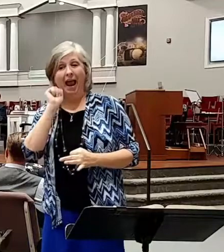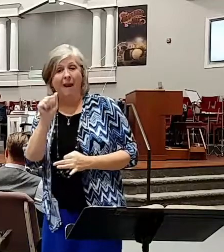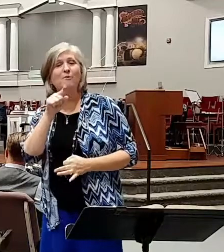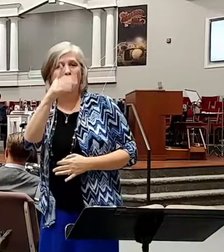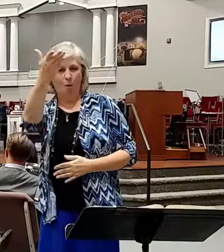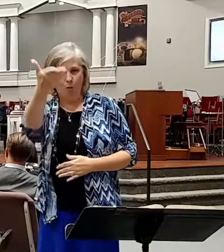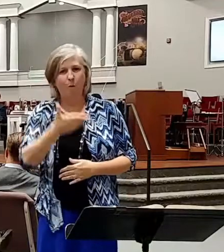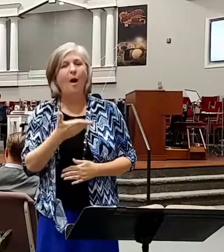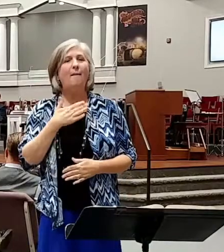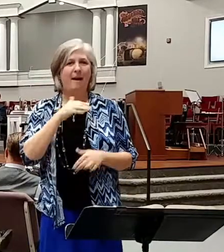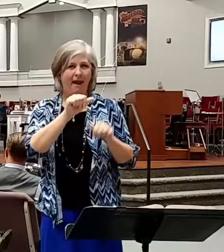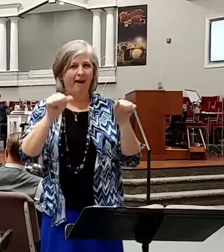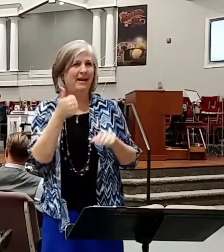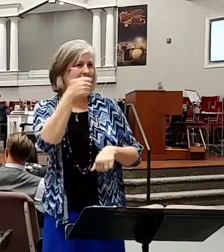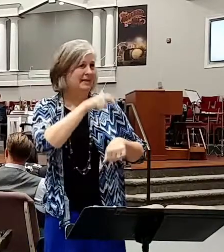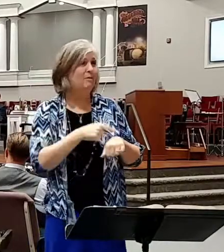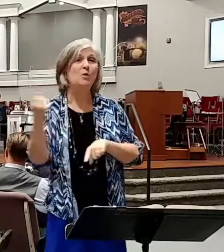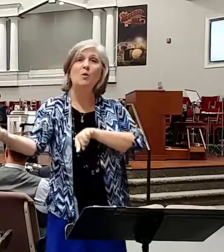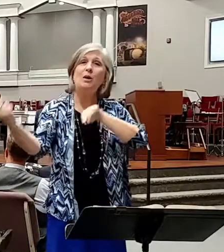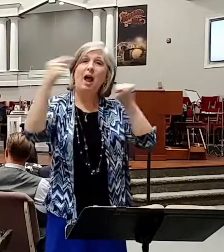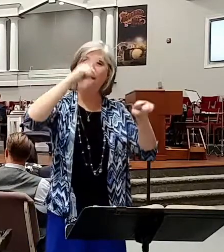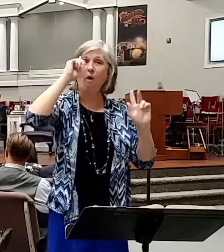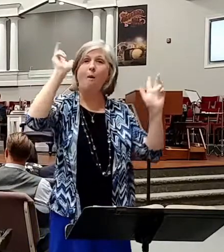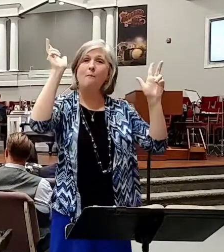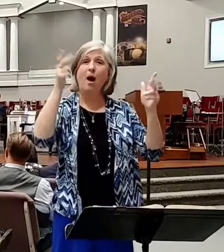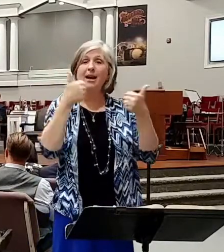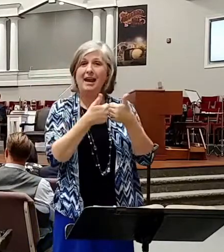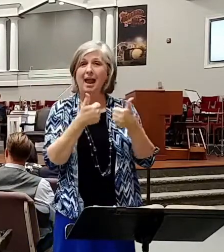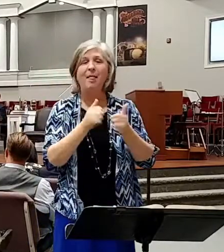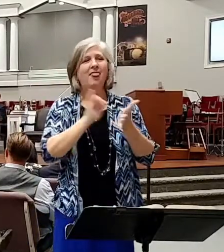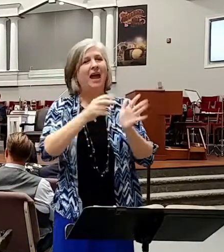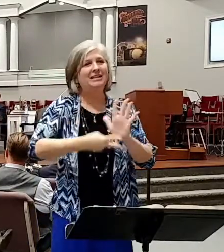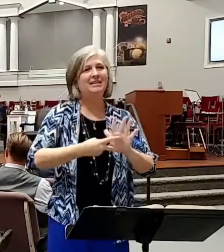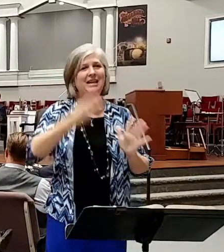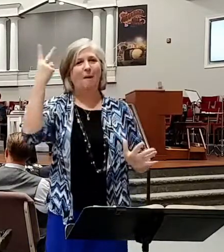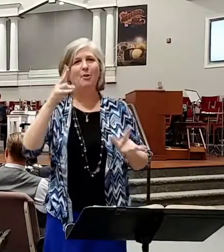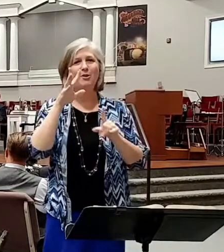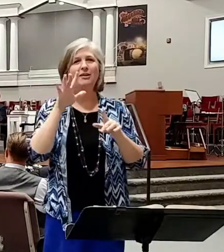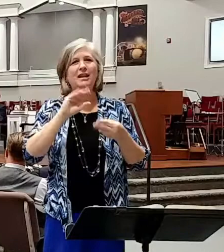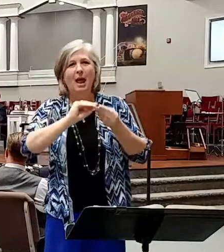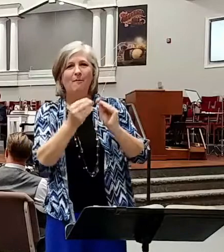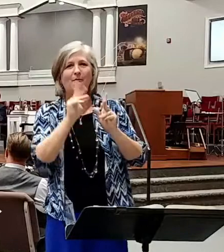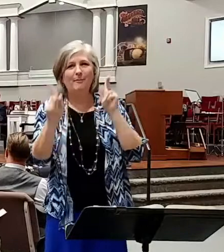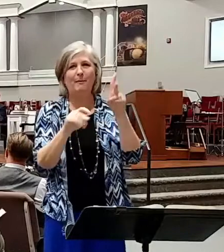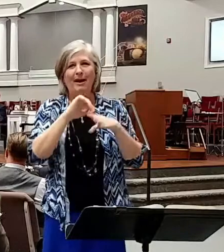anytime. When y'all come up for a ball game, it doubles the population of our city. And I want to thank you so much for coming.